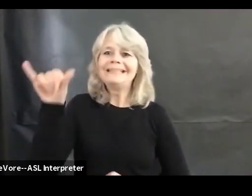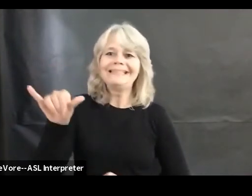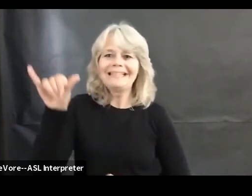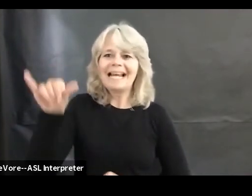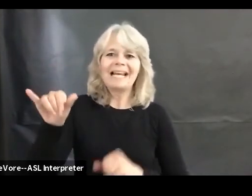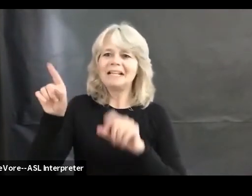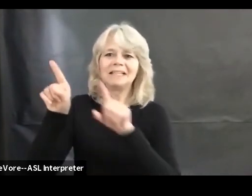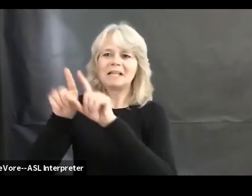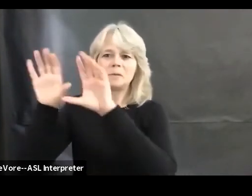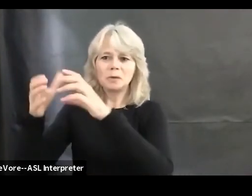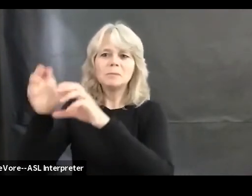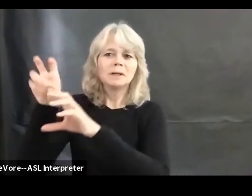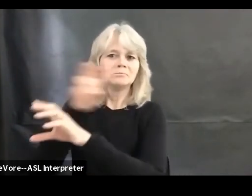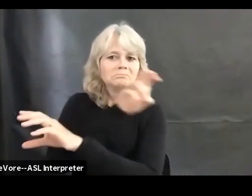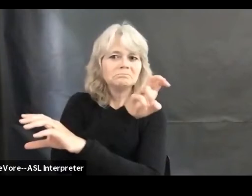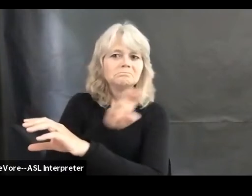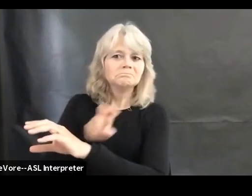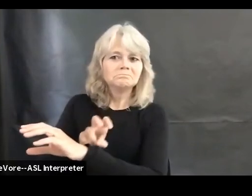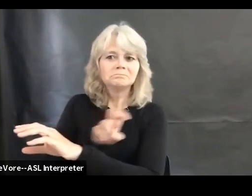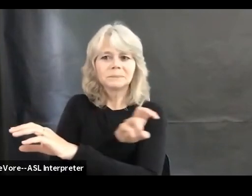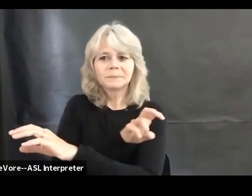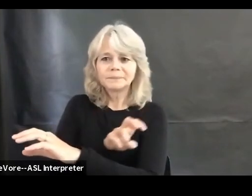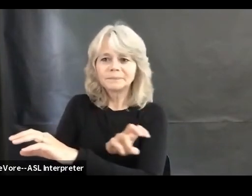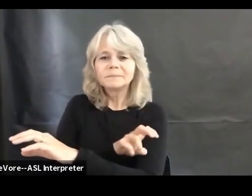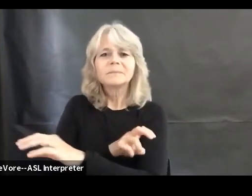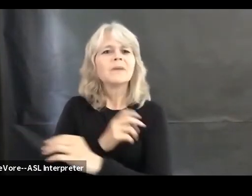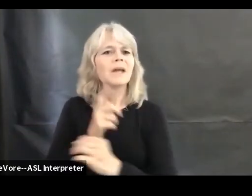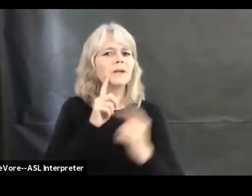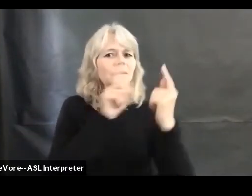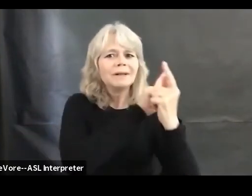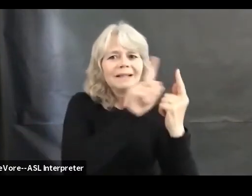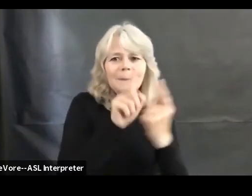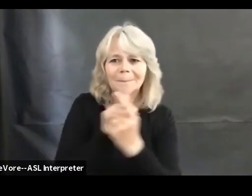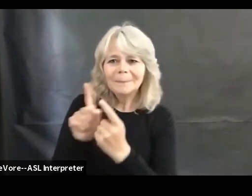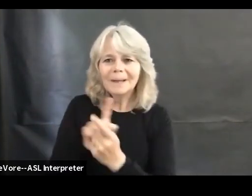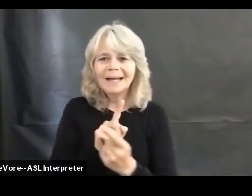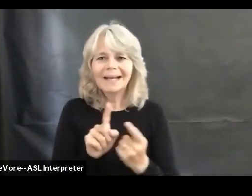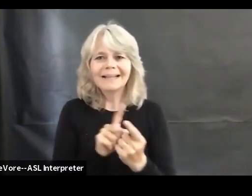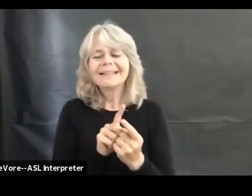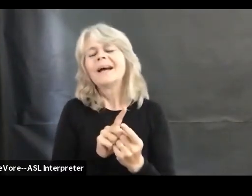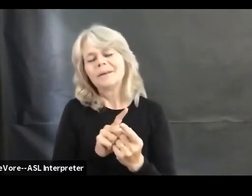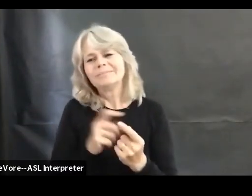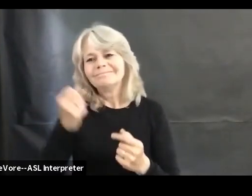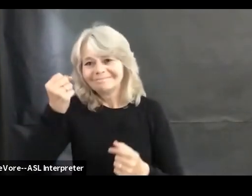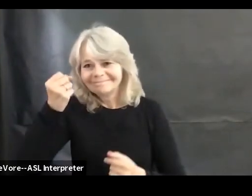It's an opportunity to see others, and it is not the same as being in person,